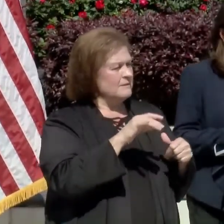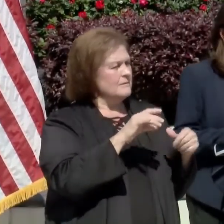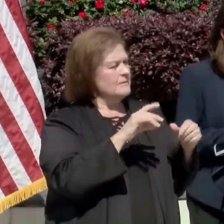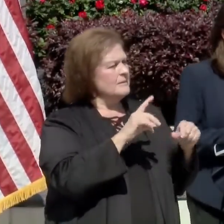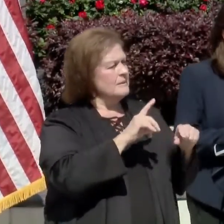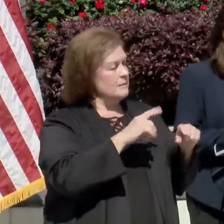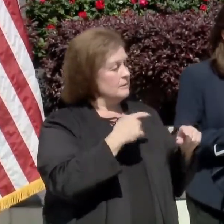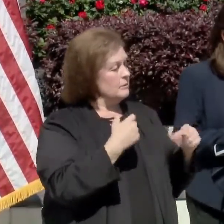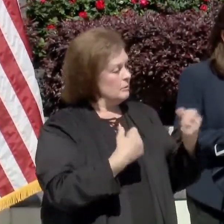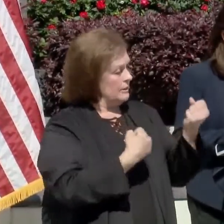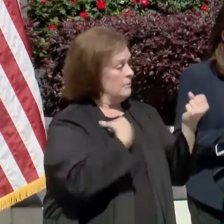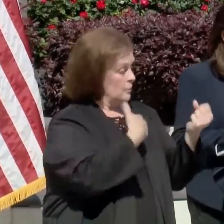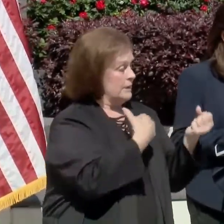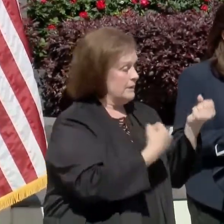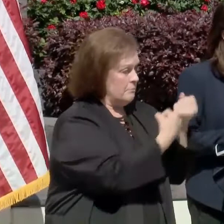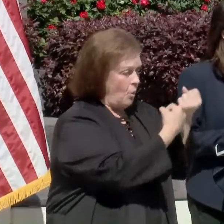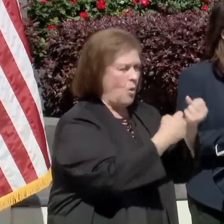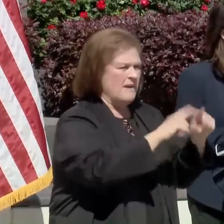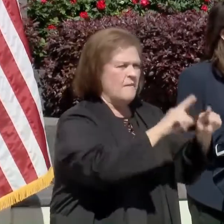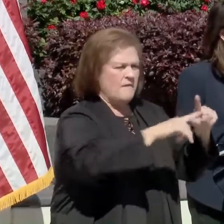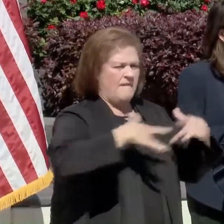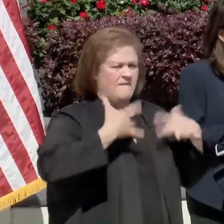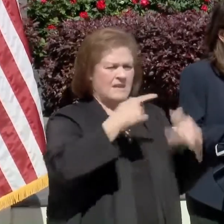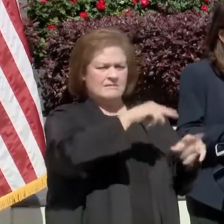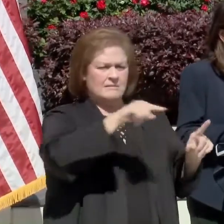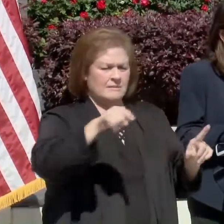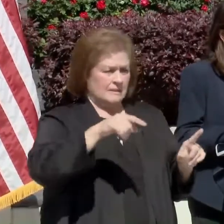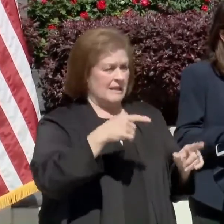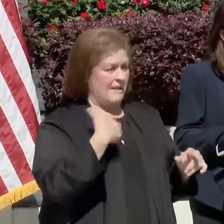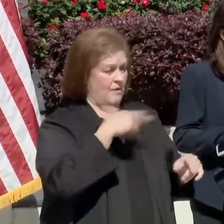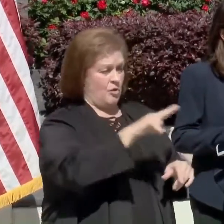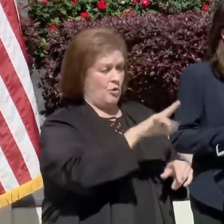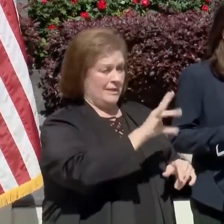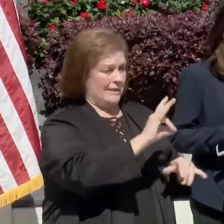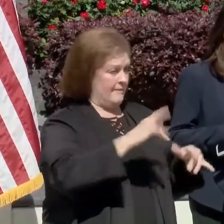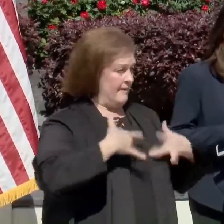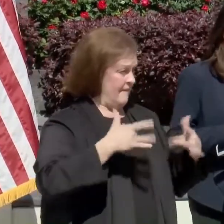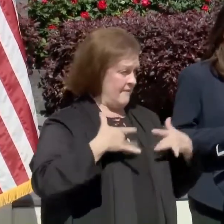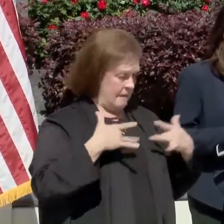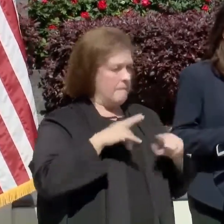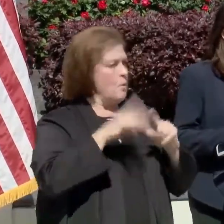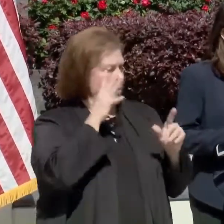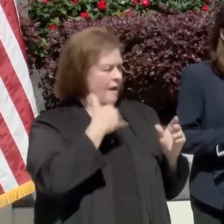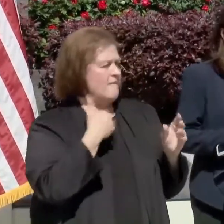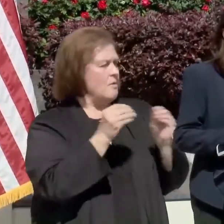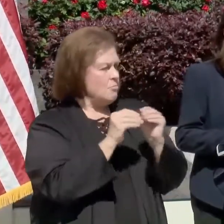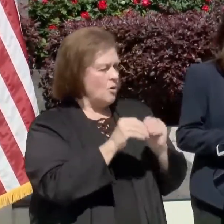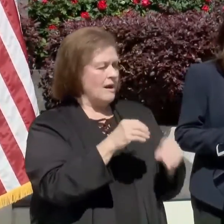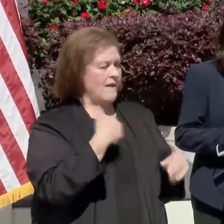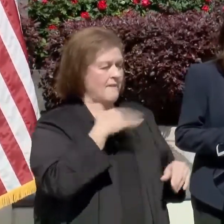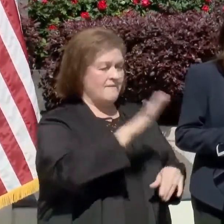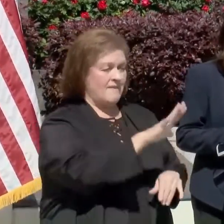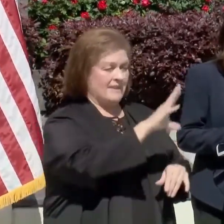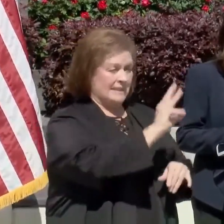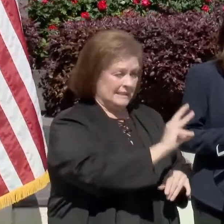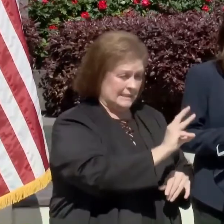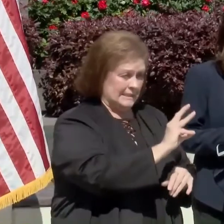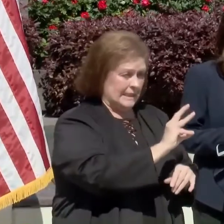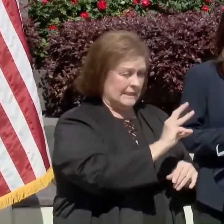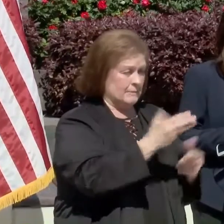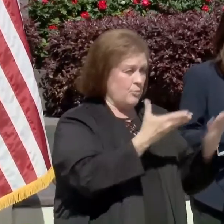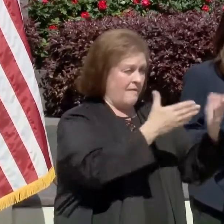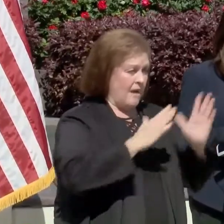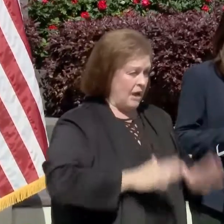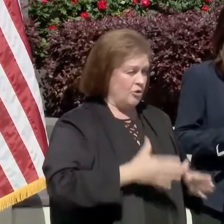supporting and as I've said, we've supported in Jefferson marriage over 37 events and many more to come. There's 56 vaccination providers